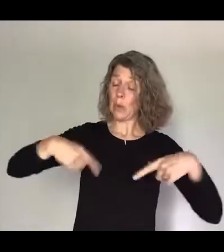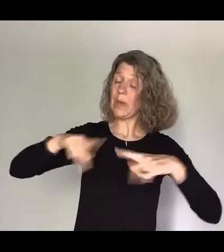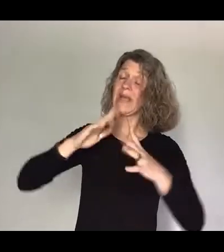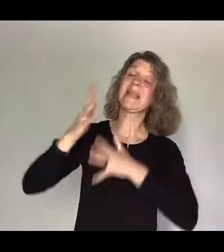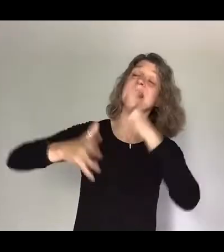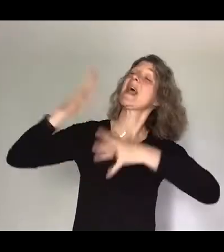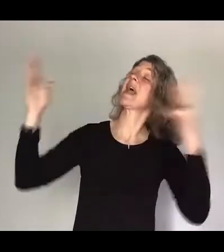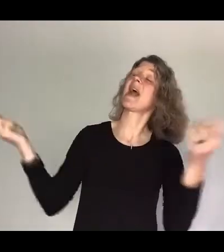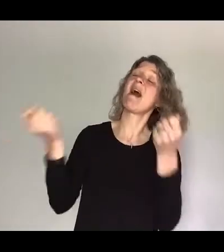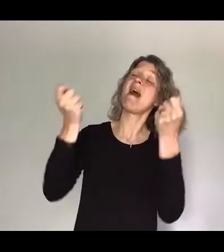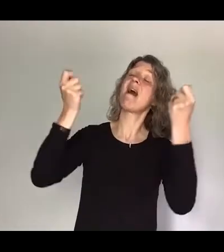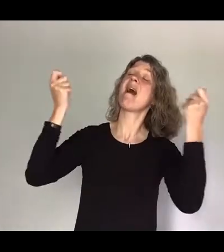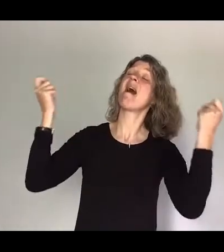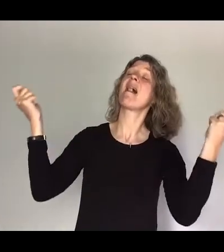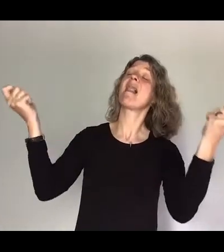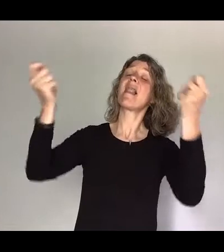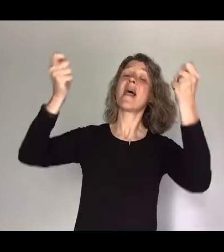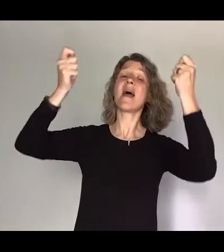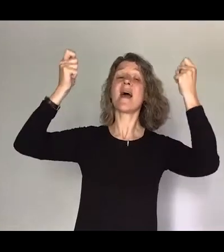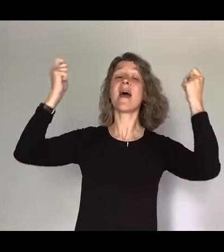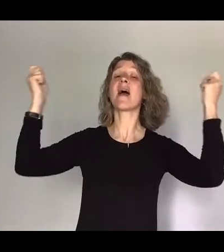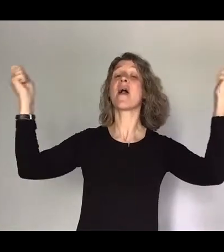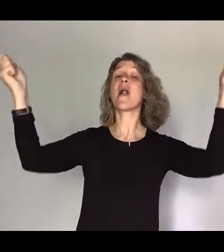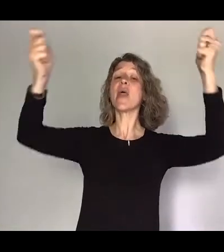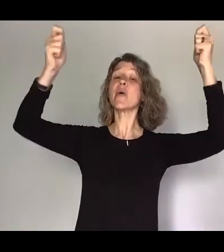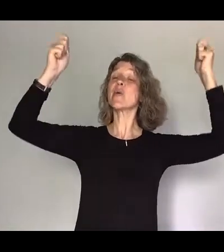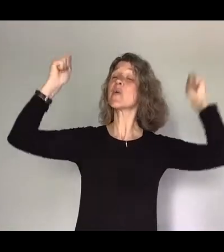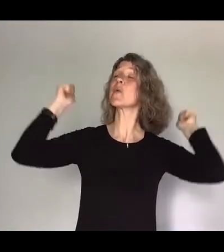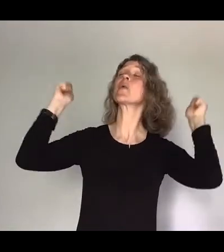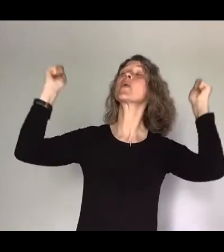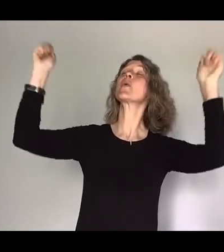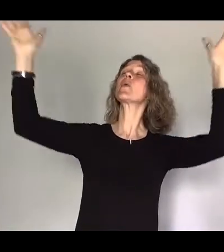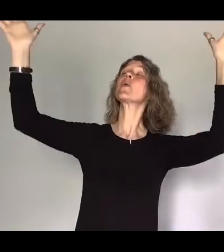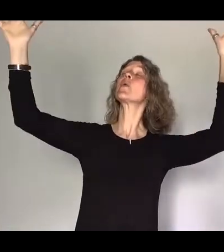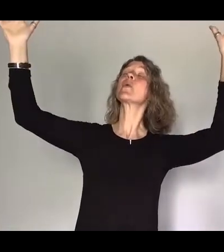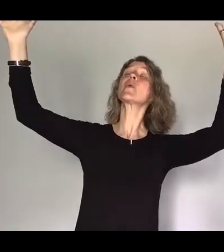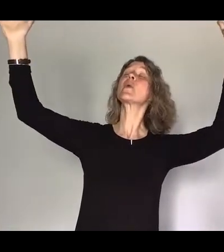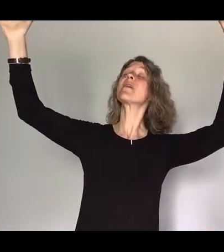sing hallelujah Hallelujah,